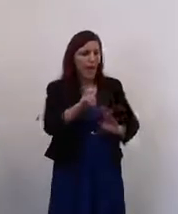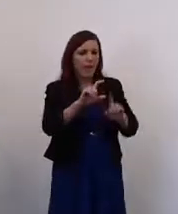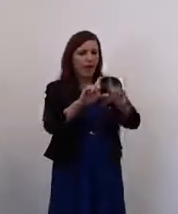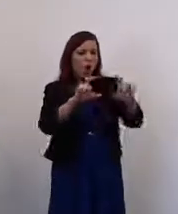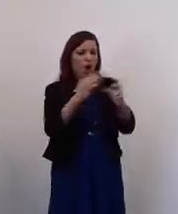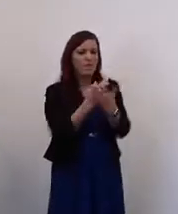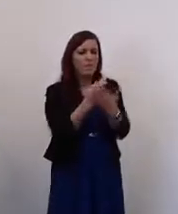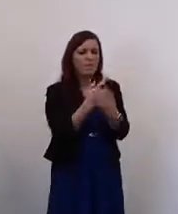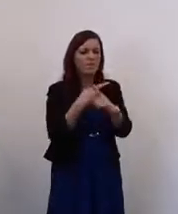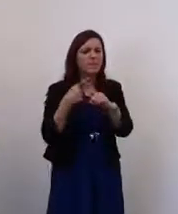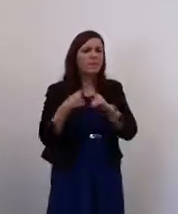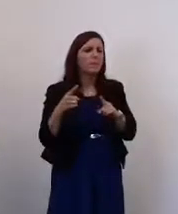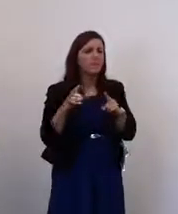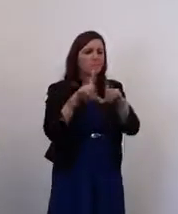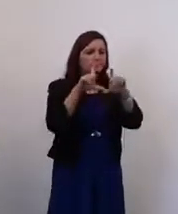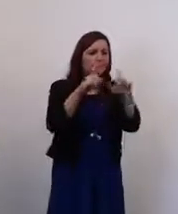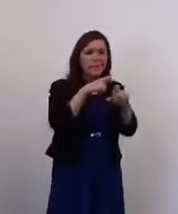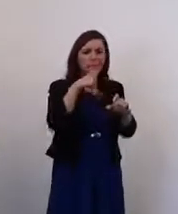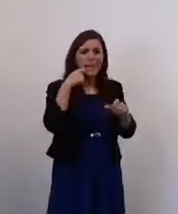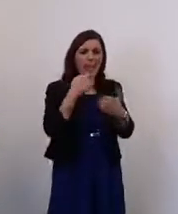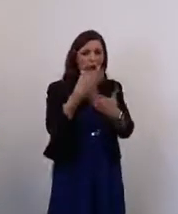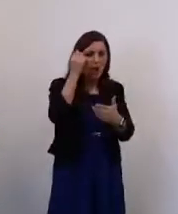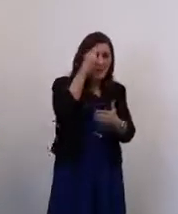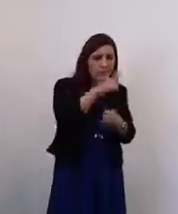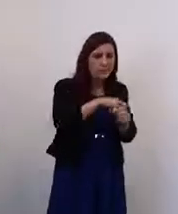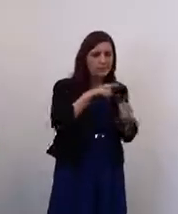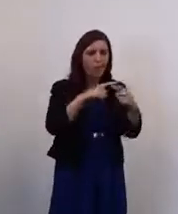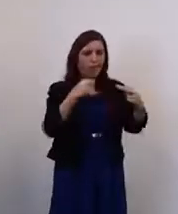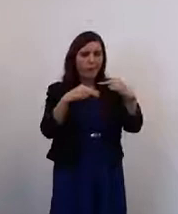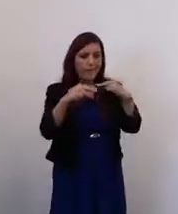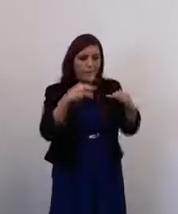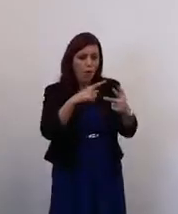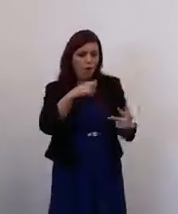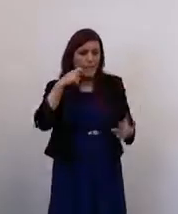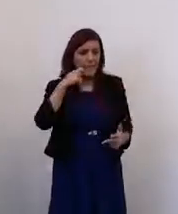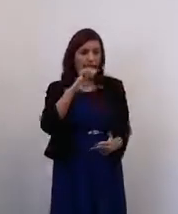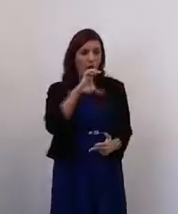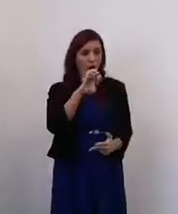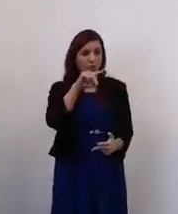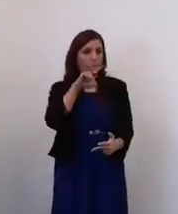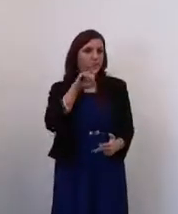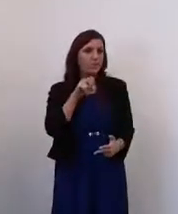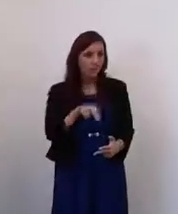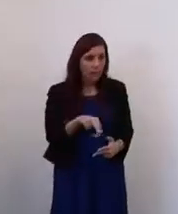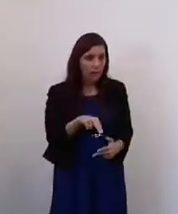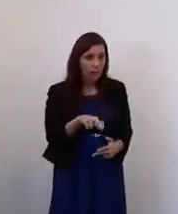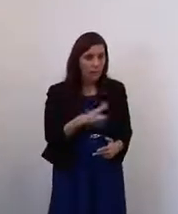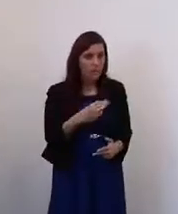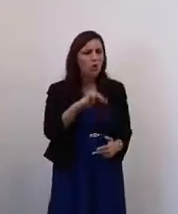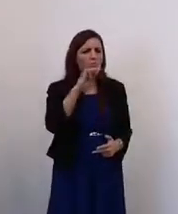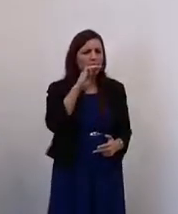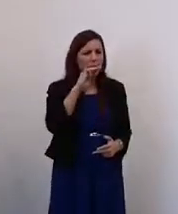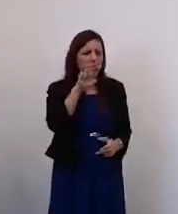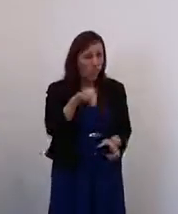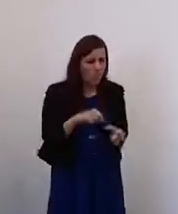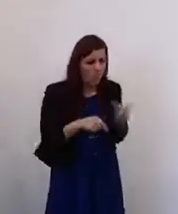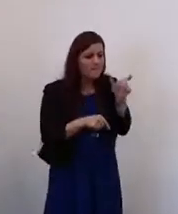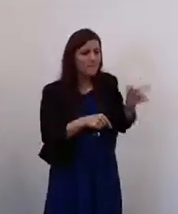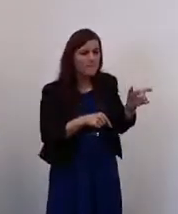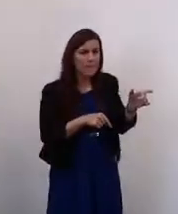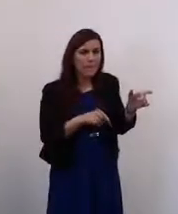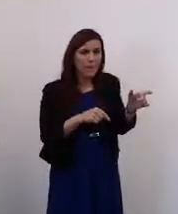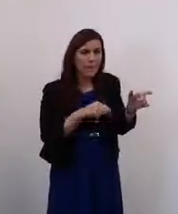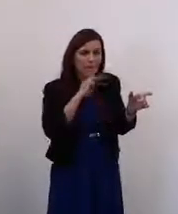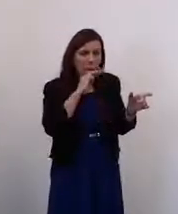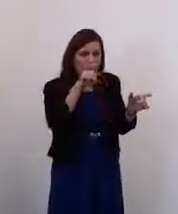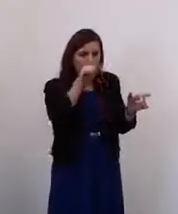conditions, learning difficulty, autism or a condition. And it's just at that point of contact, whether it's in a